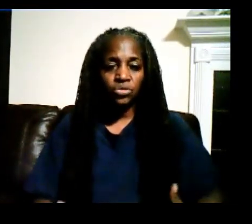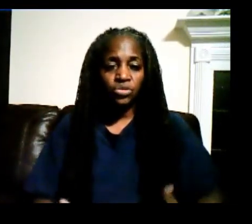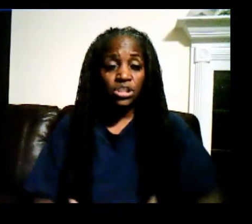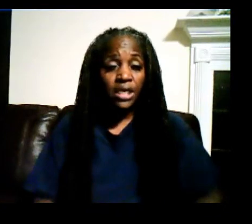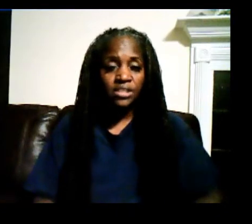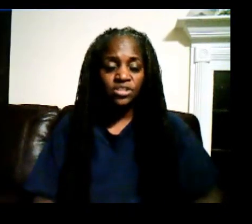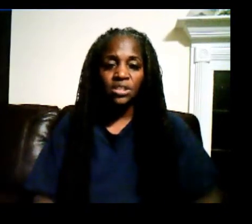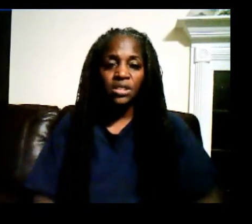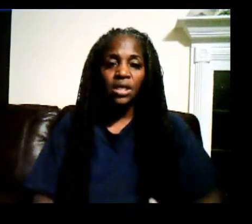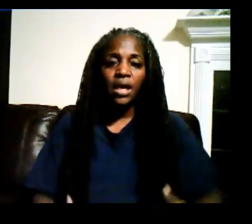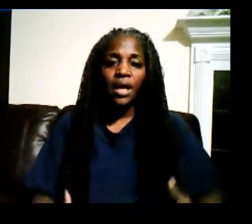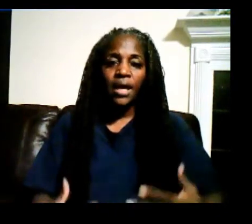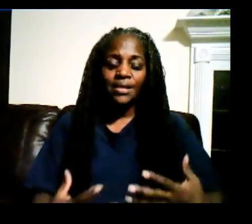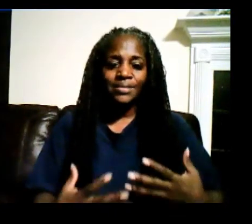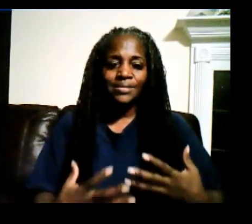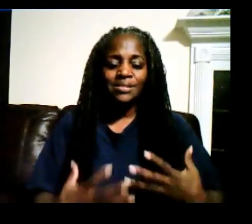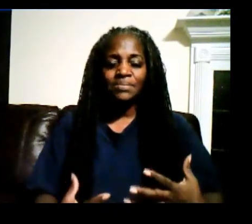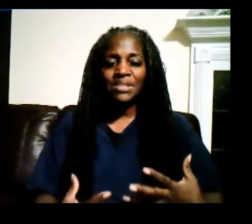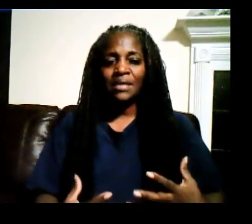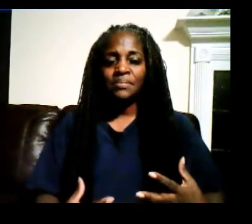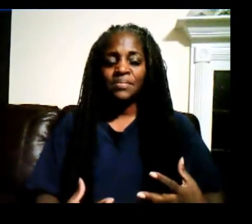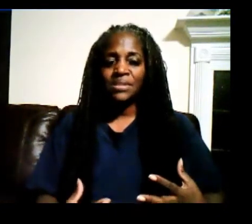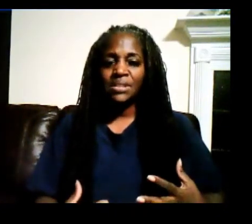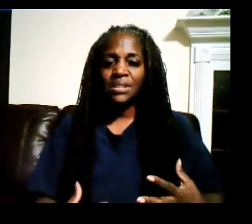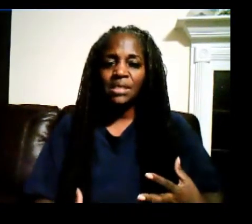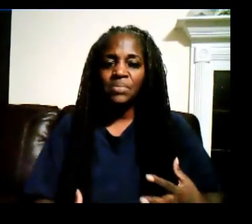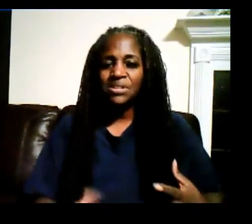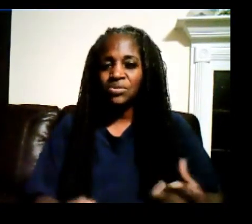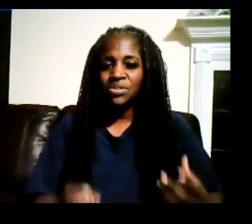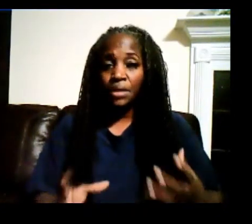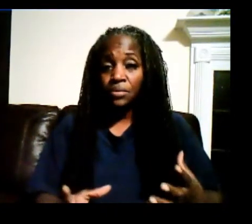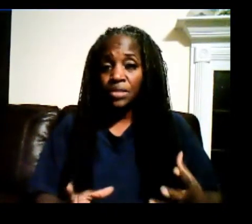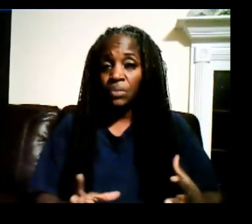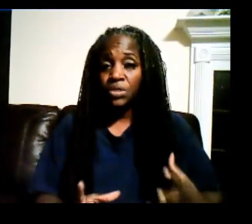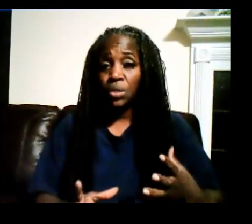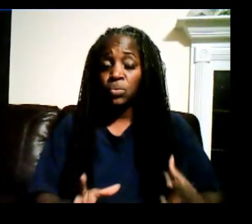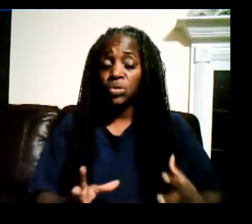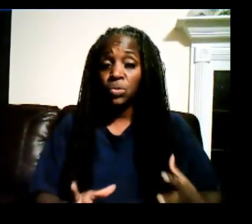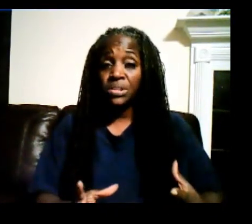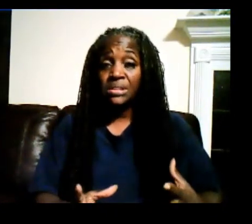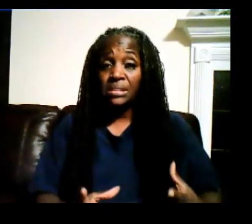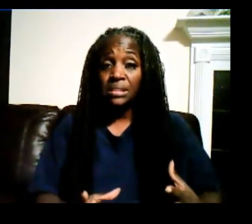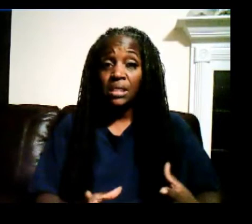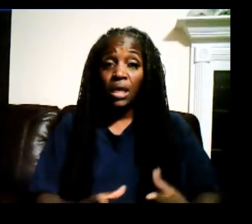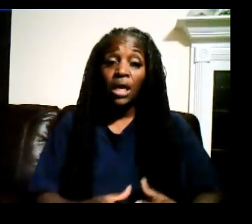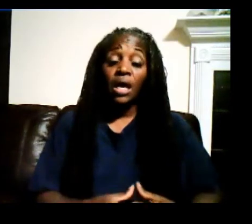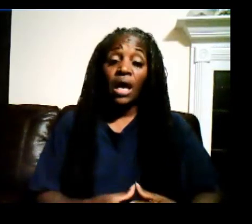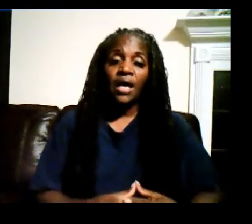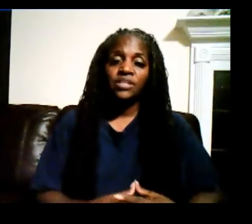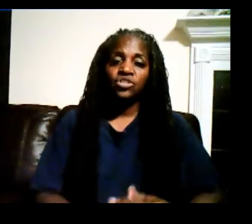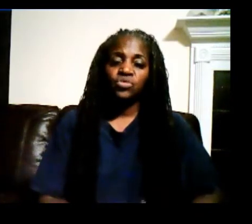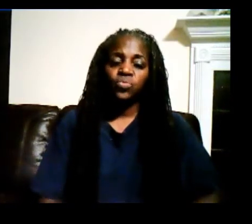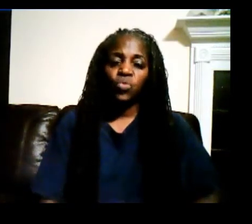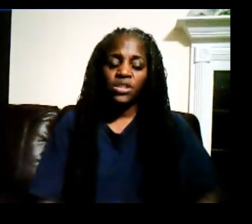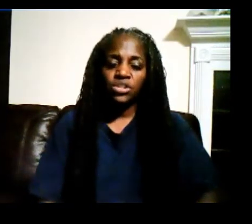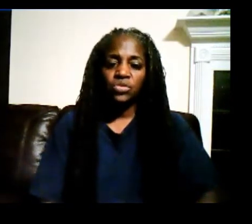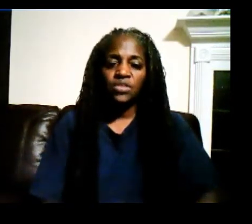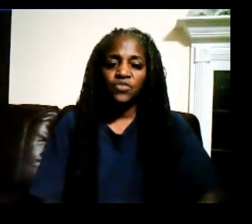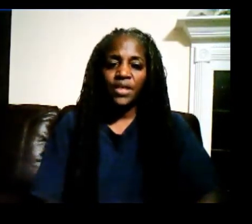are changing. And sometimes it can be so subtle that we don't notice it. I just want to give your